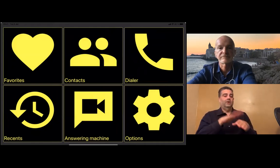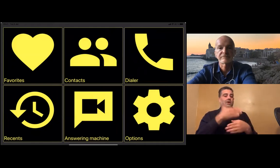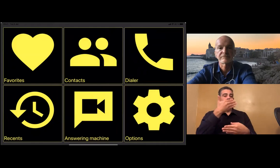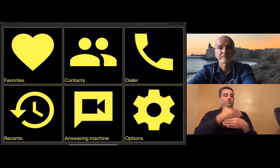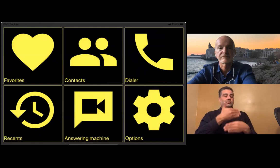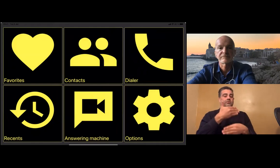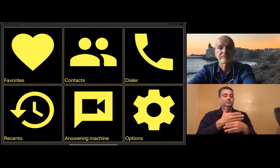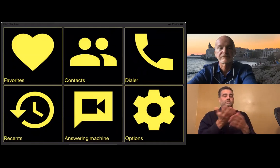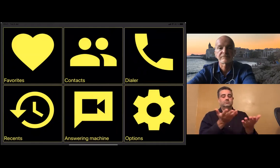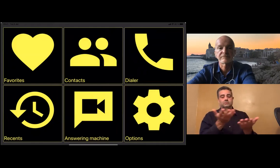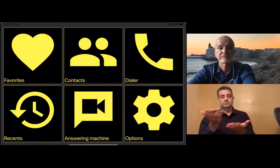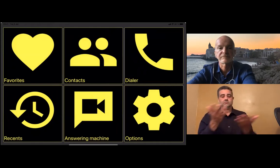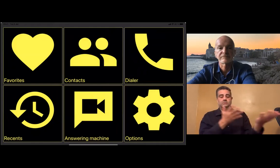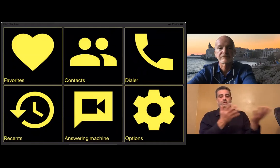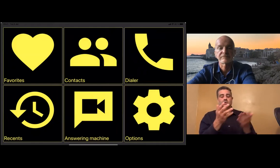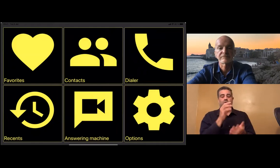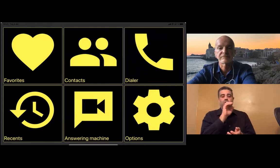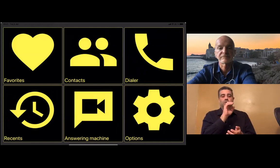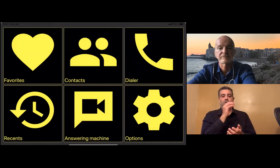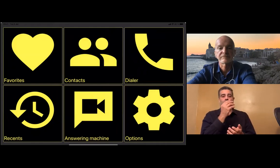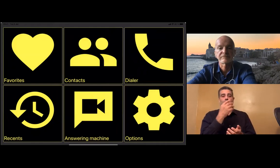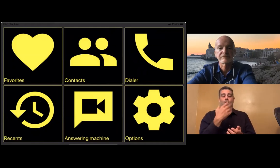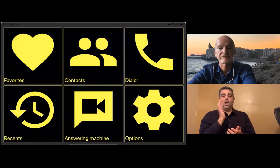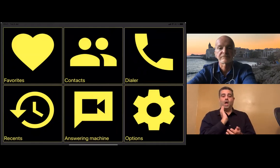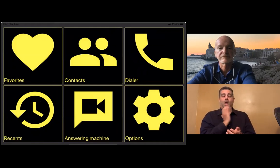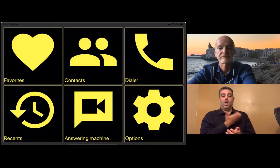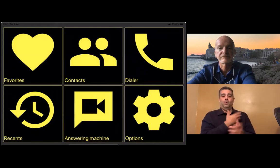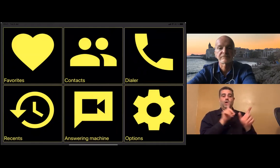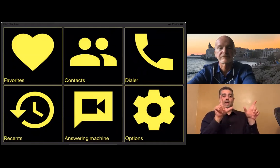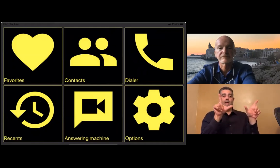There are some very powerful features that are only offered on Windows.